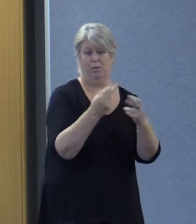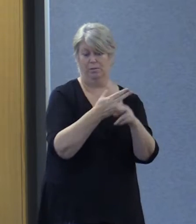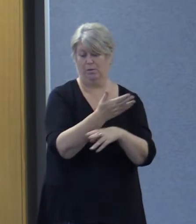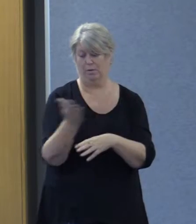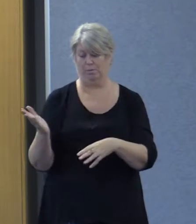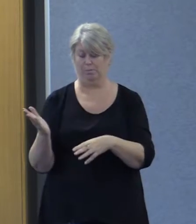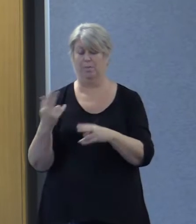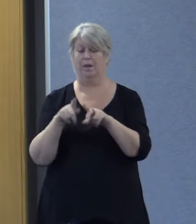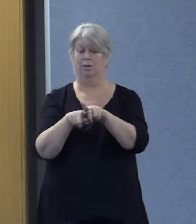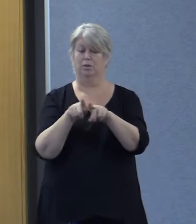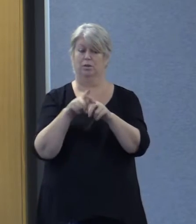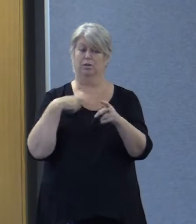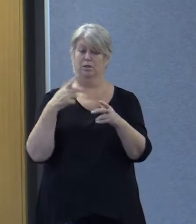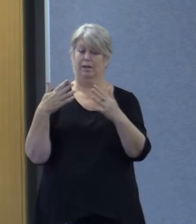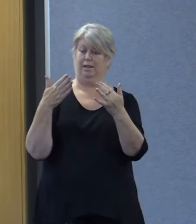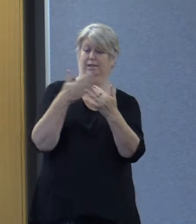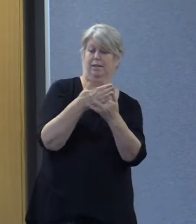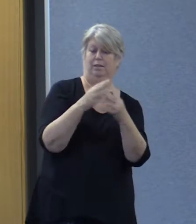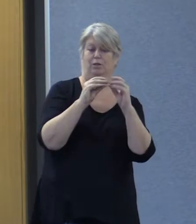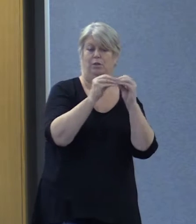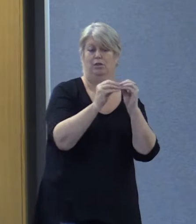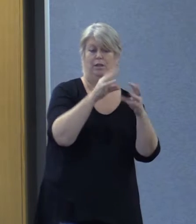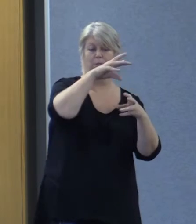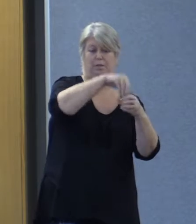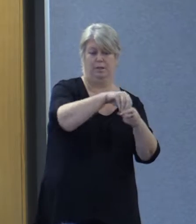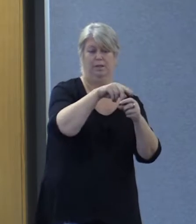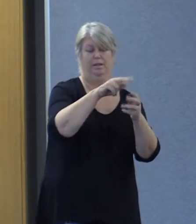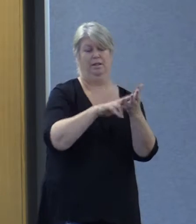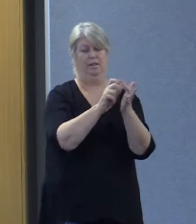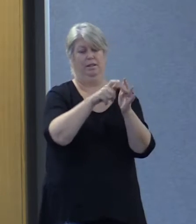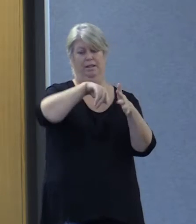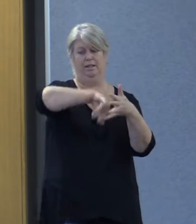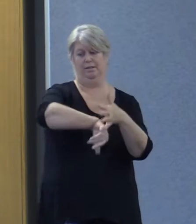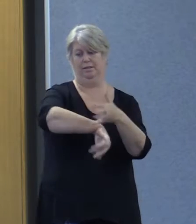and to effectively access, negotiate and participate in the NDIS.